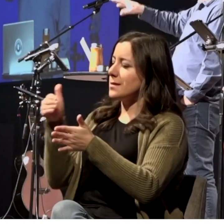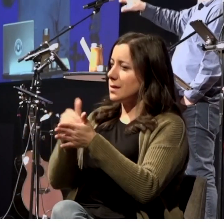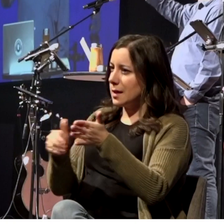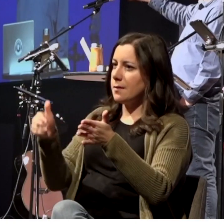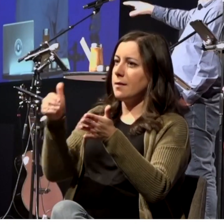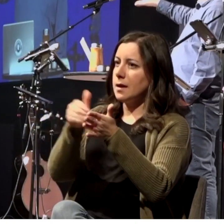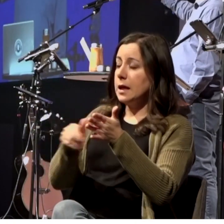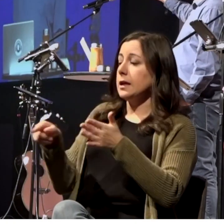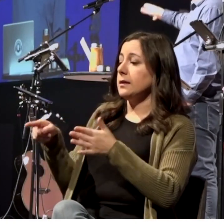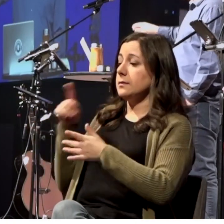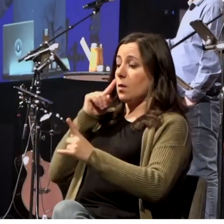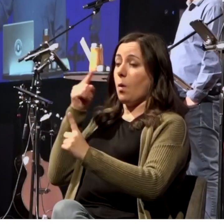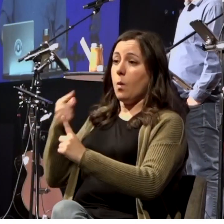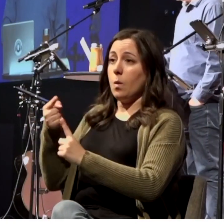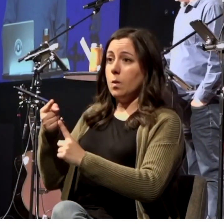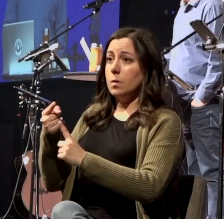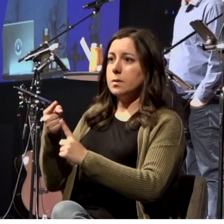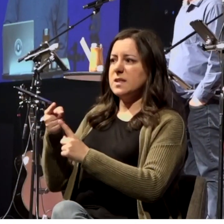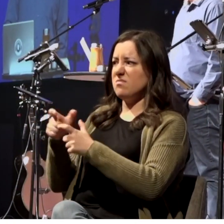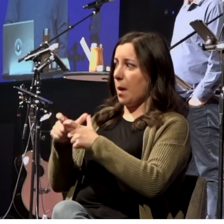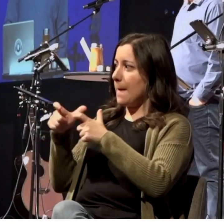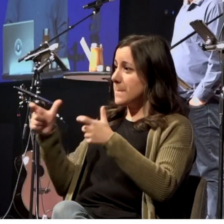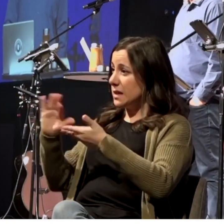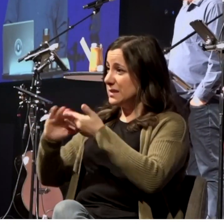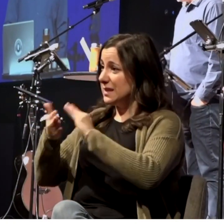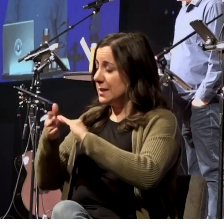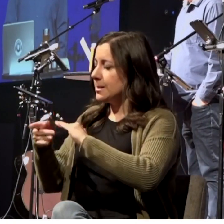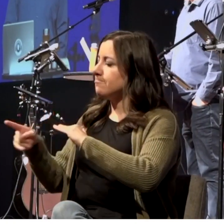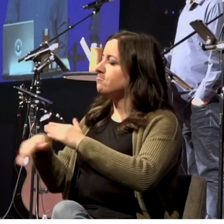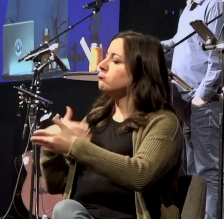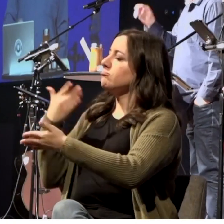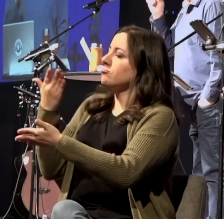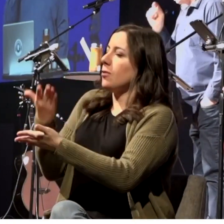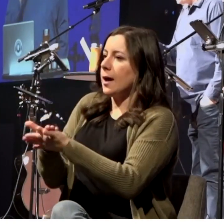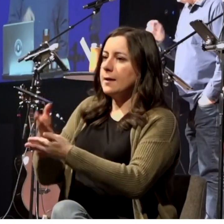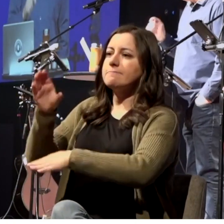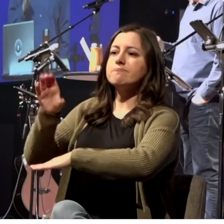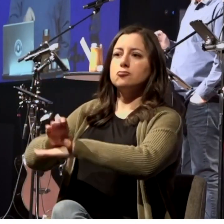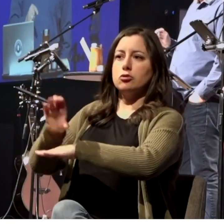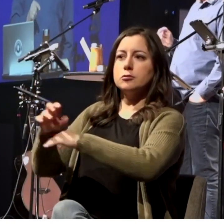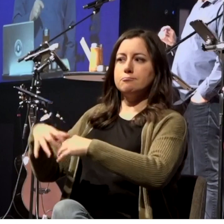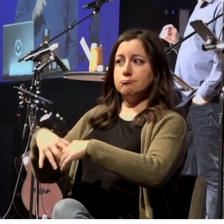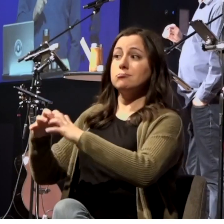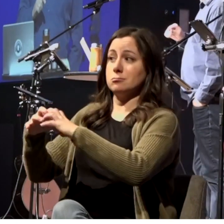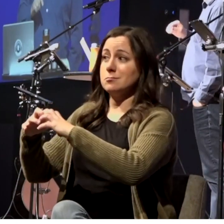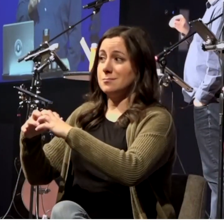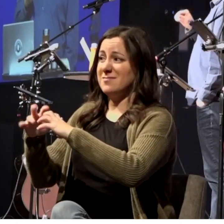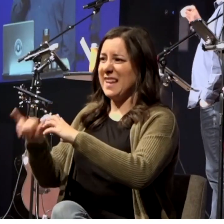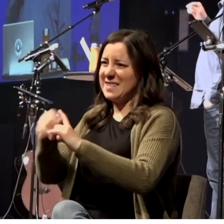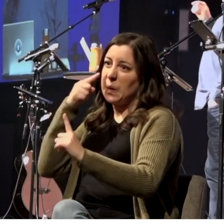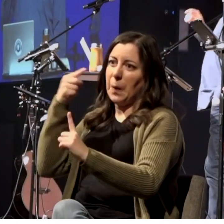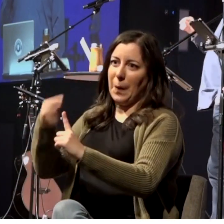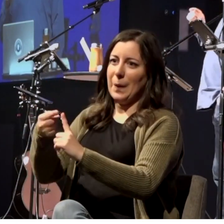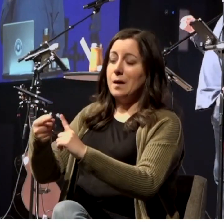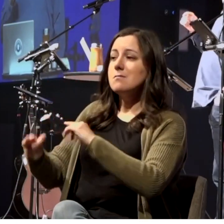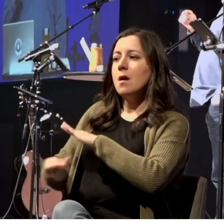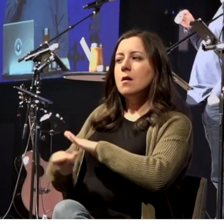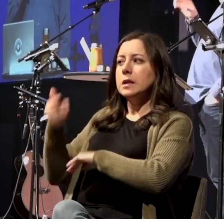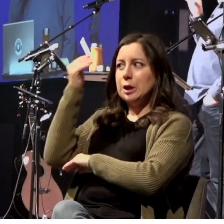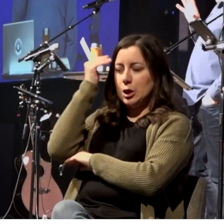to plant churches in major cities. Why? Because Paul knew that it was the best way for the